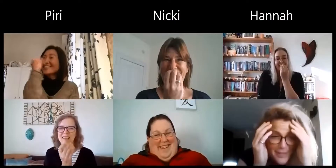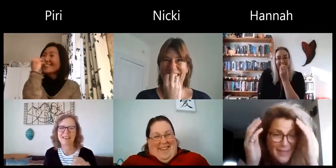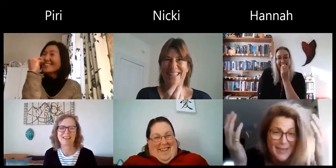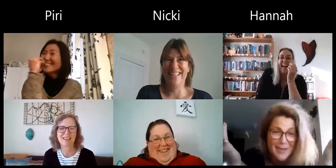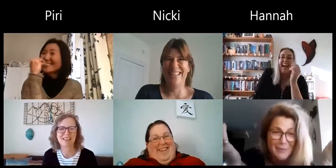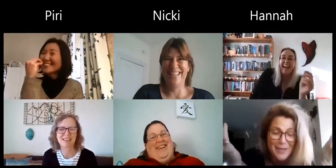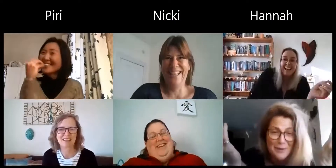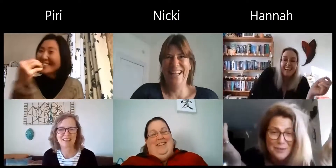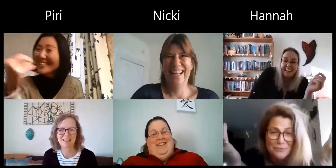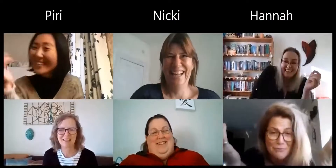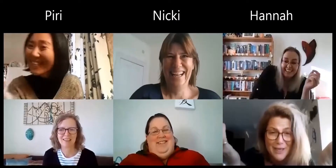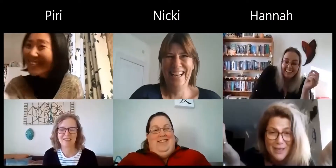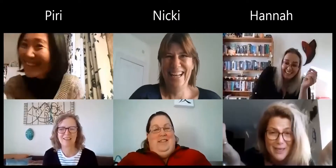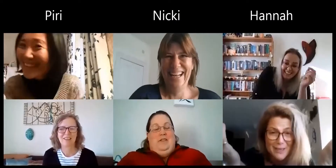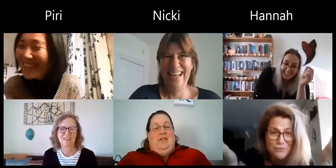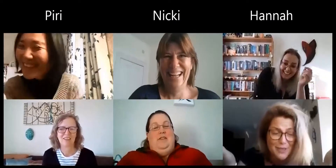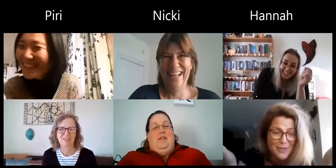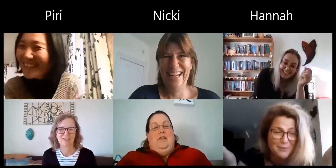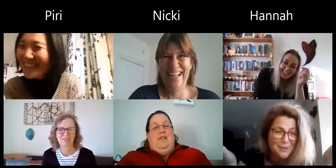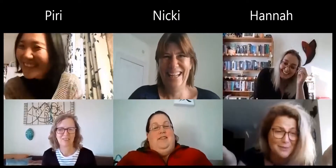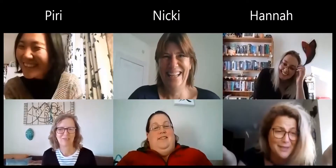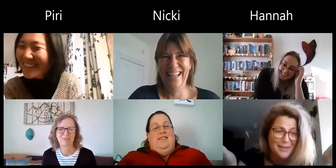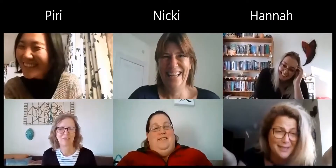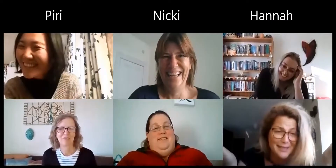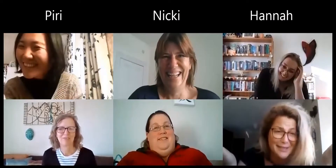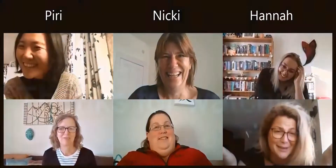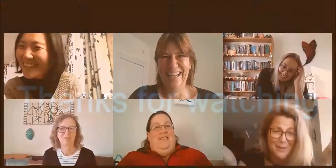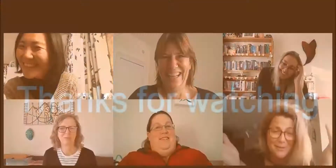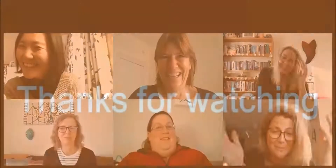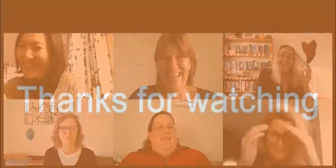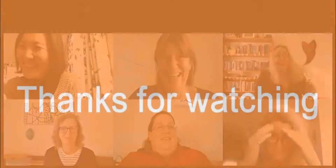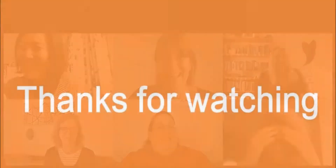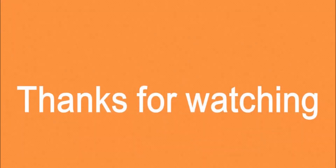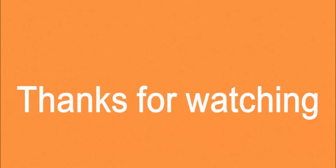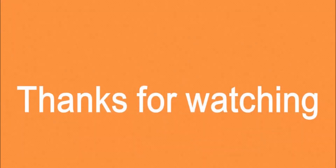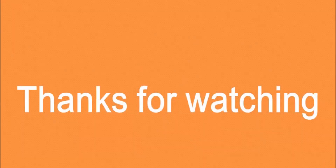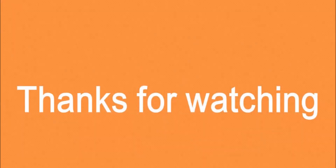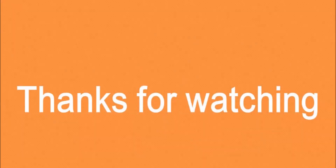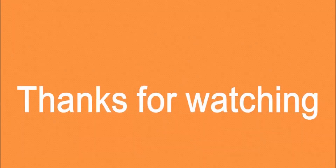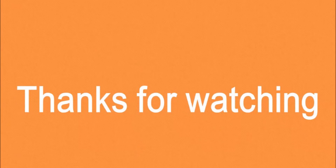for We was eating when you were drinking and drinking when you were eating. …